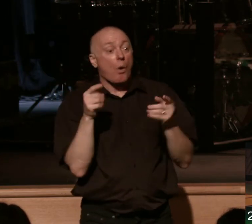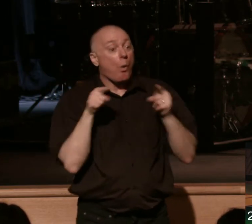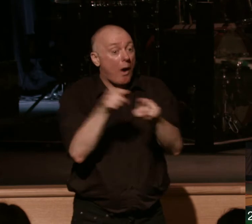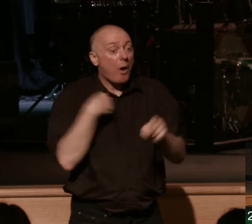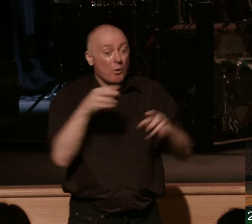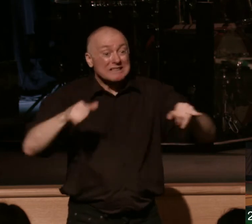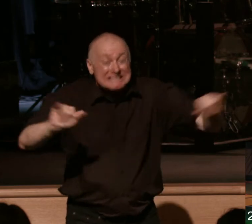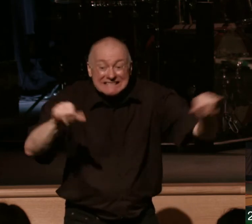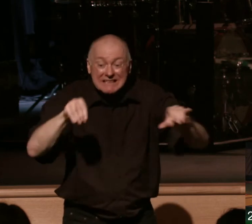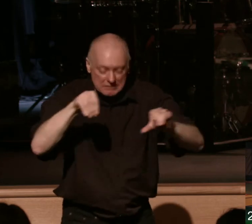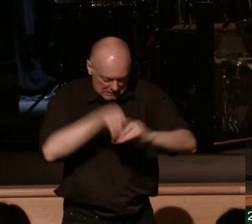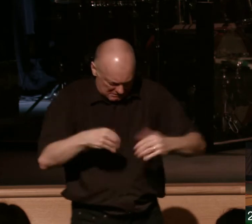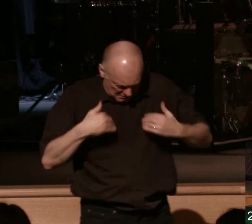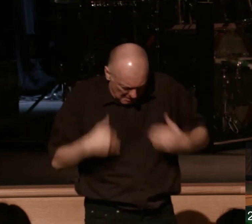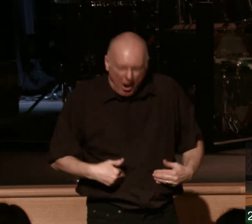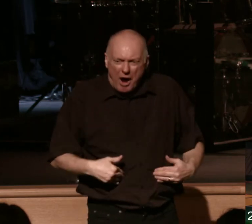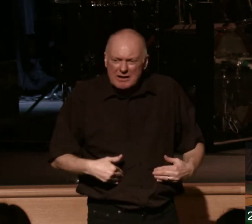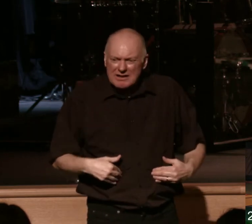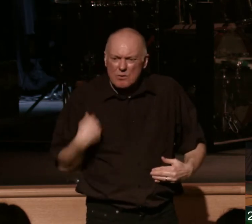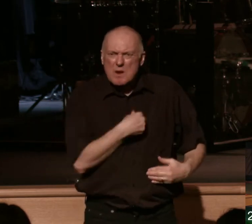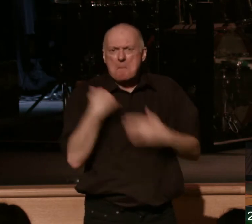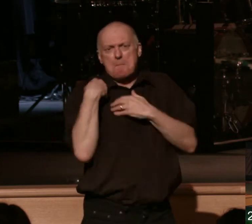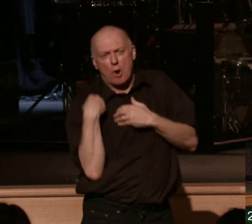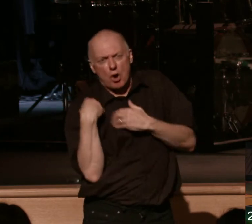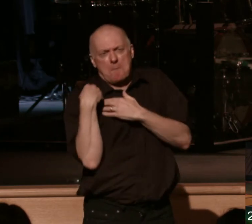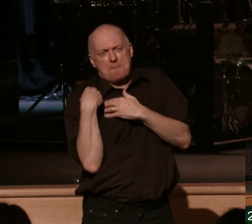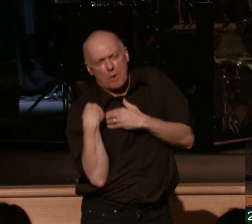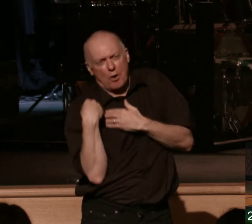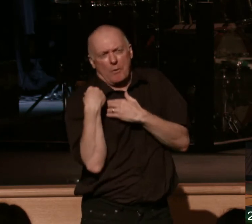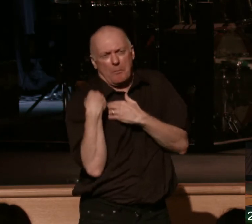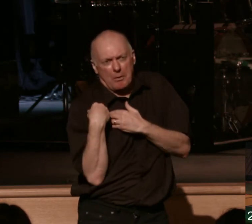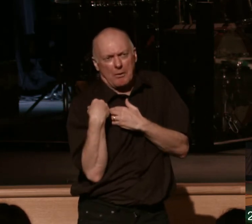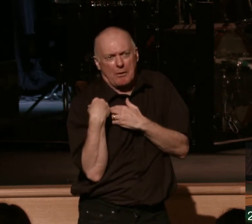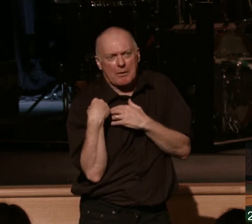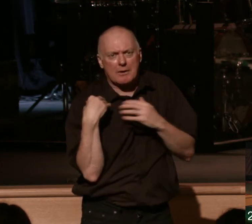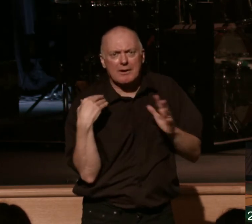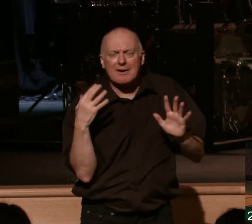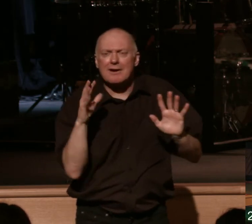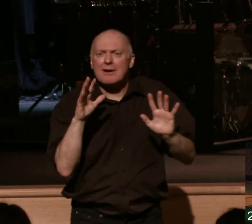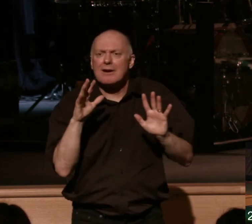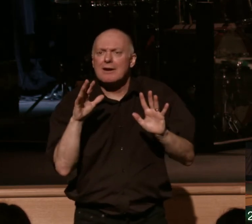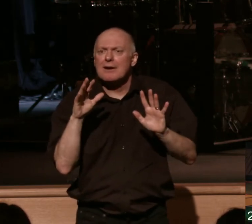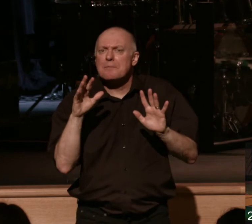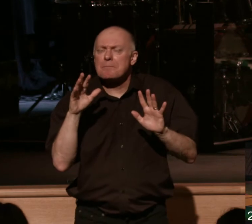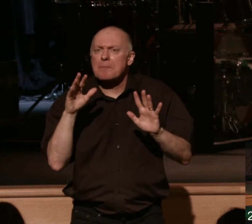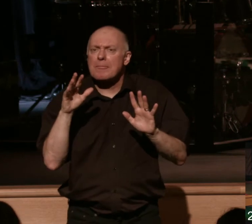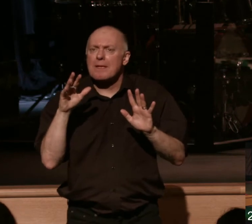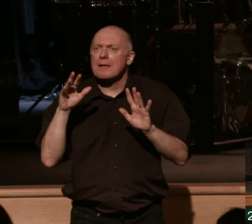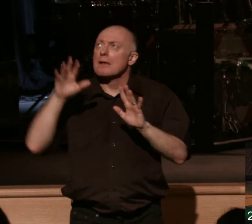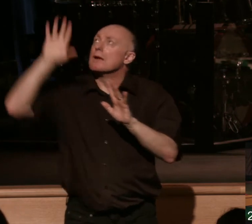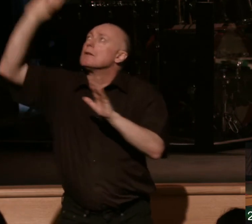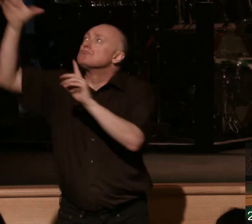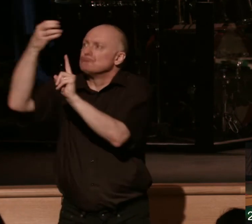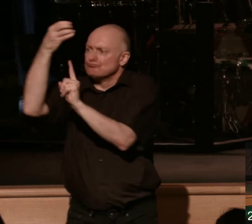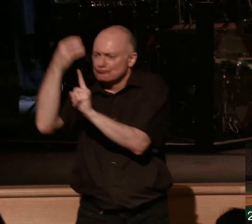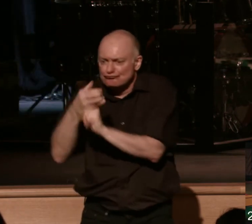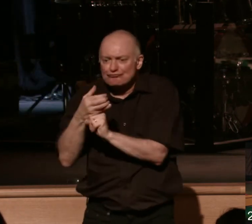still in this tent we groan being burdened, not that we be unclothed, further clothes, resurrection body, that what is